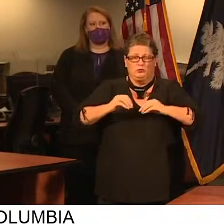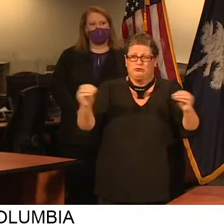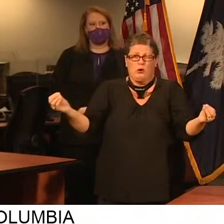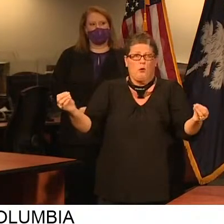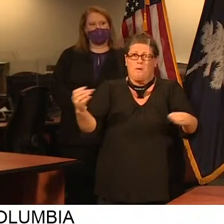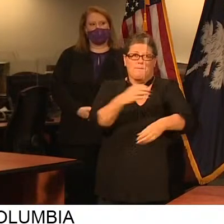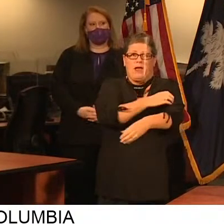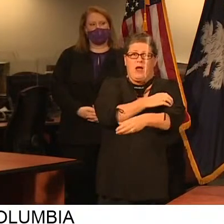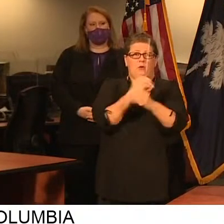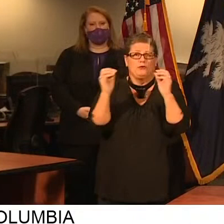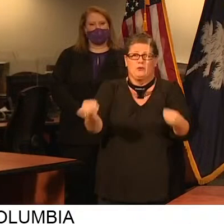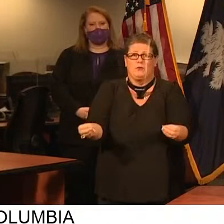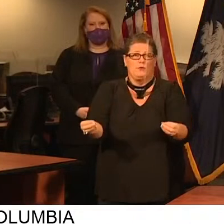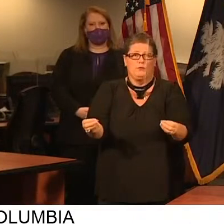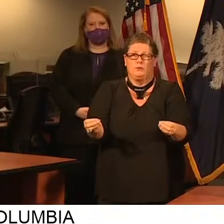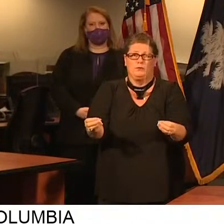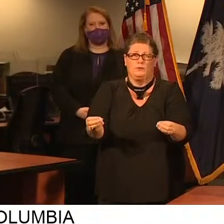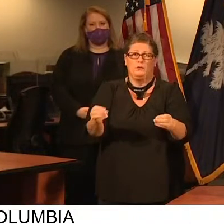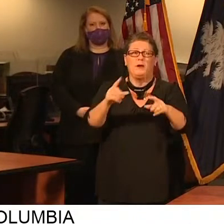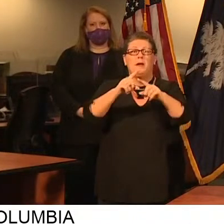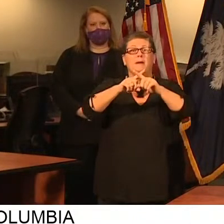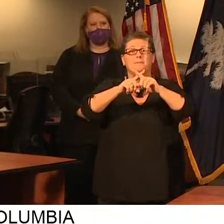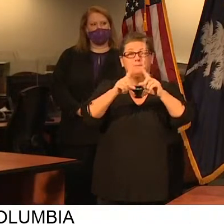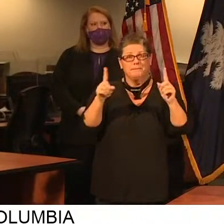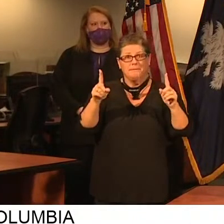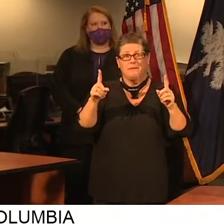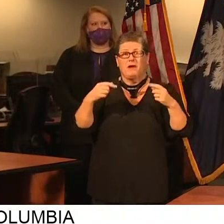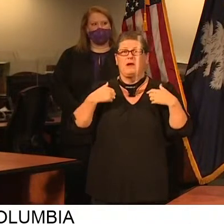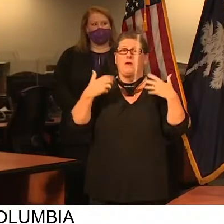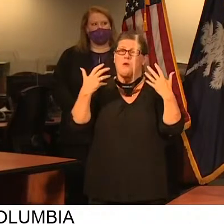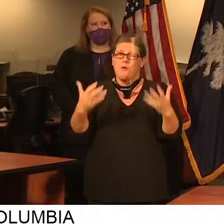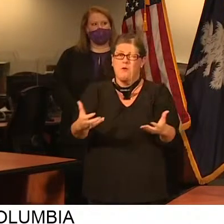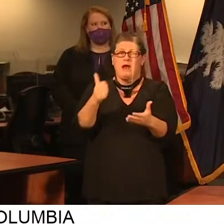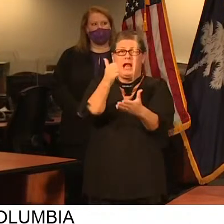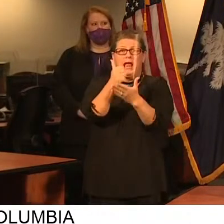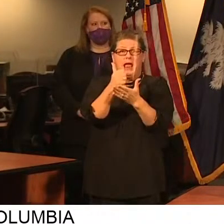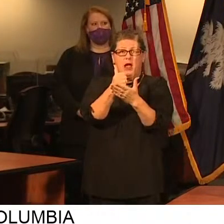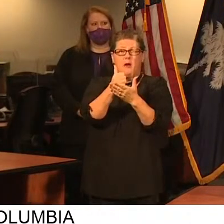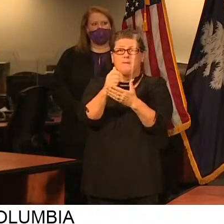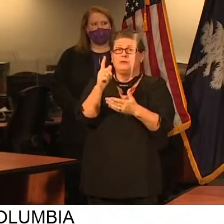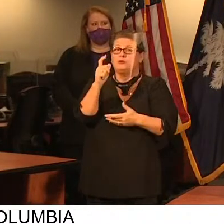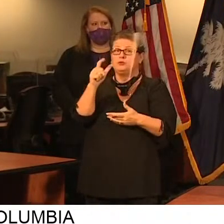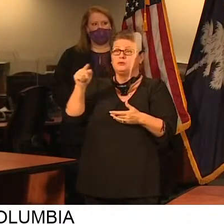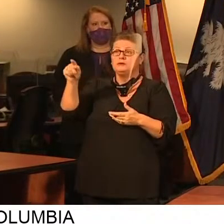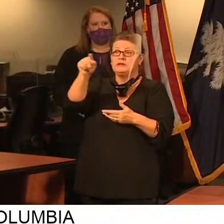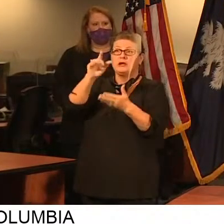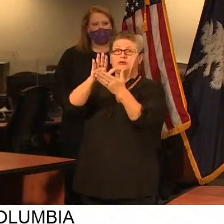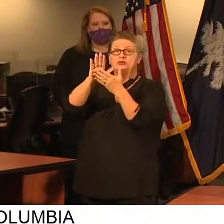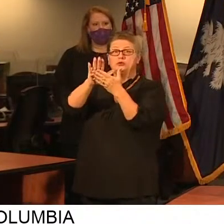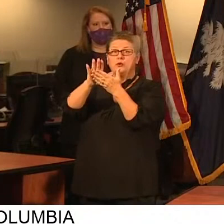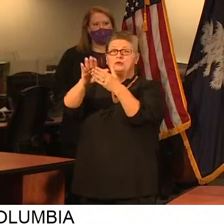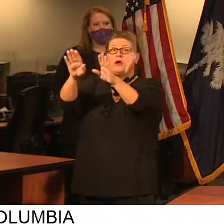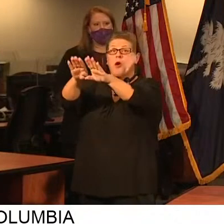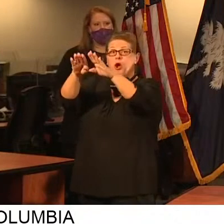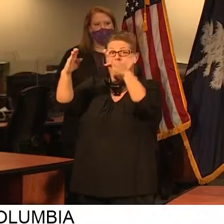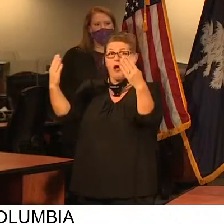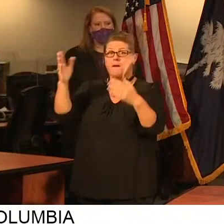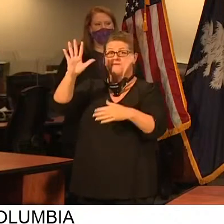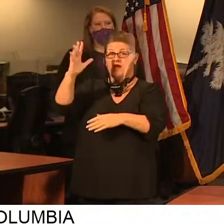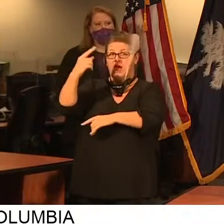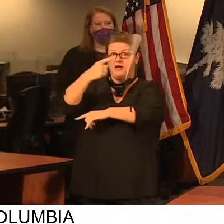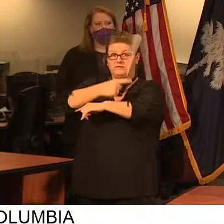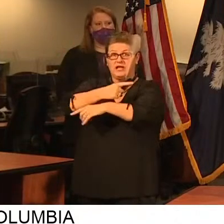What I can do, however, is to help those schools which have opened for face-to-face